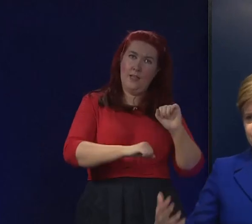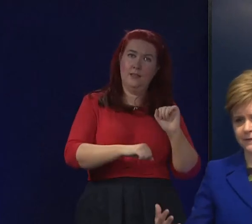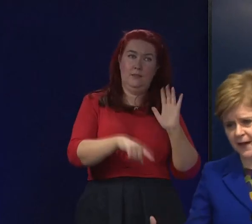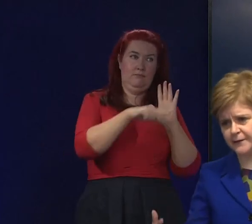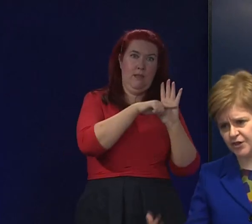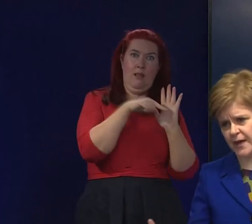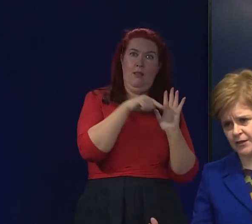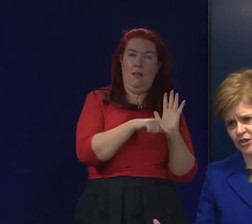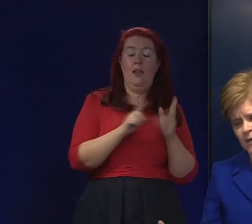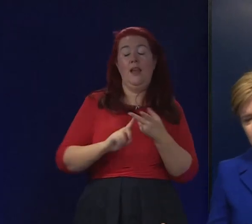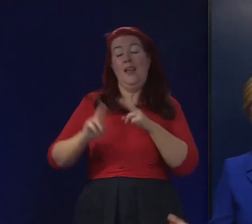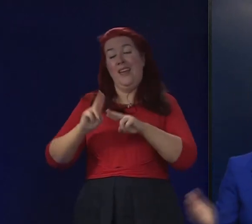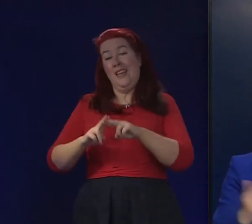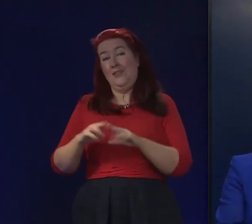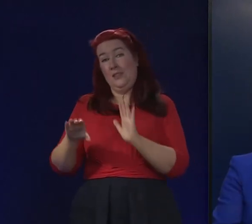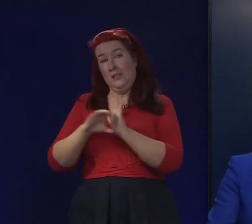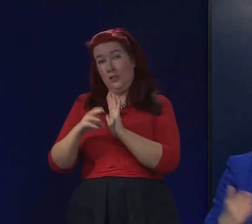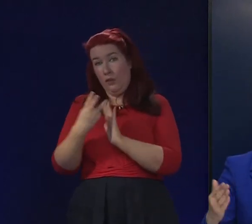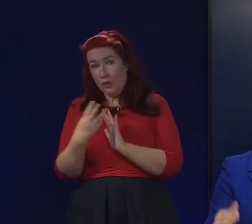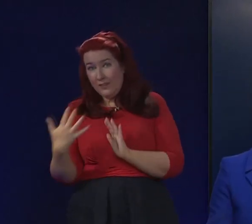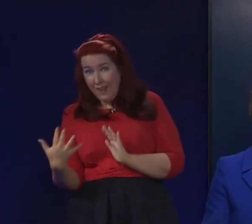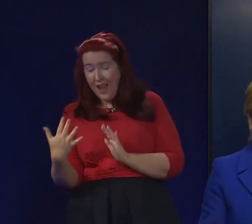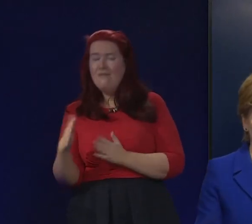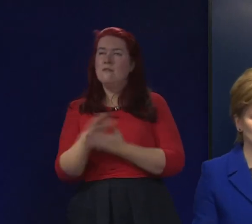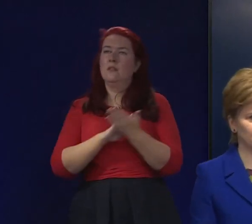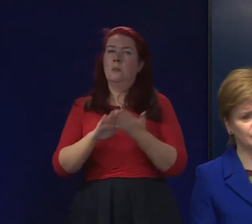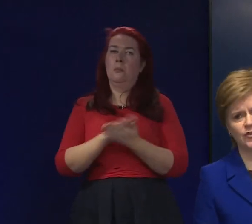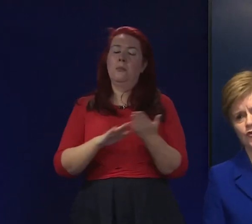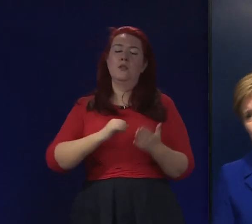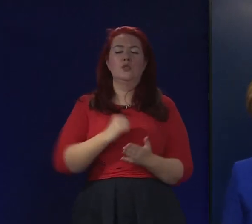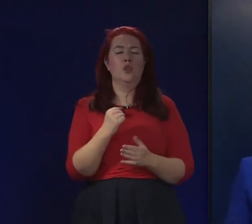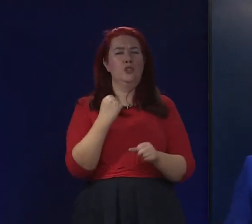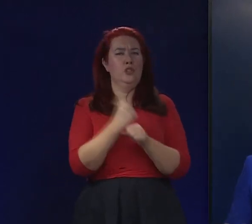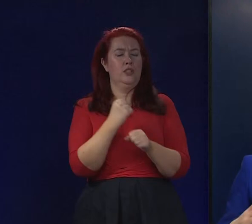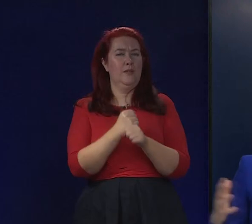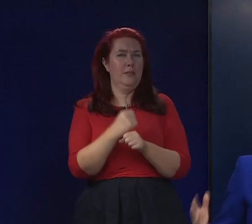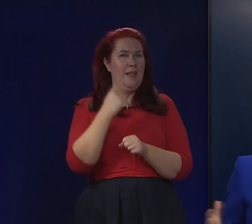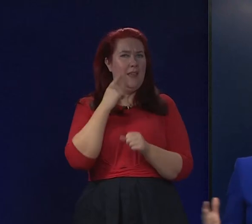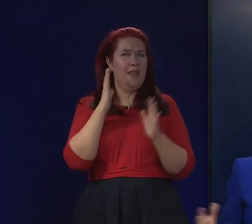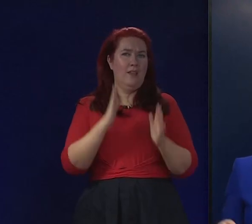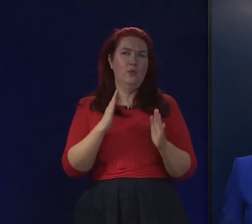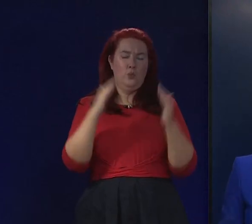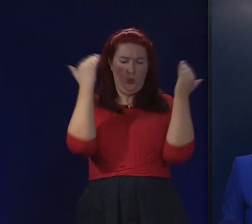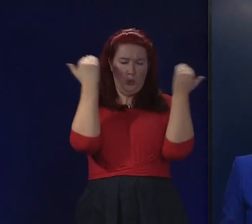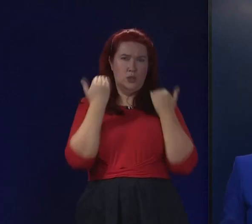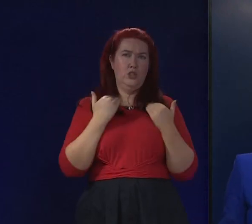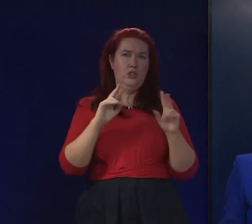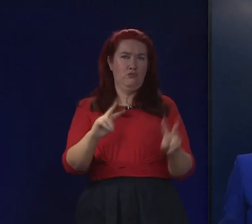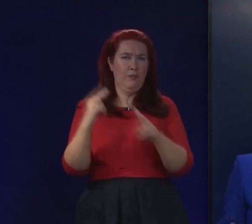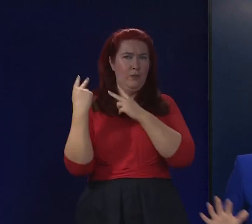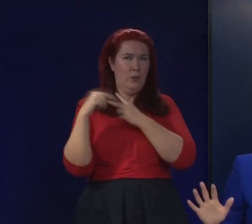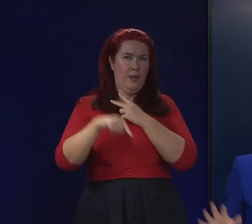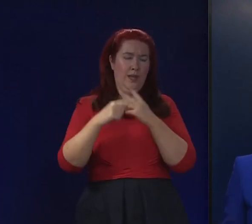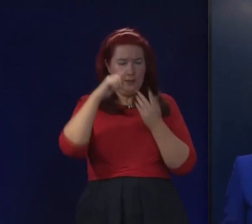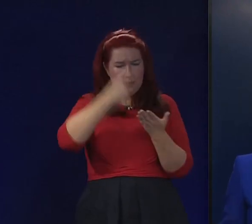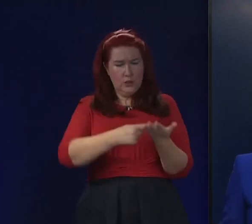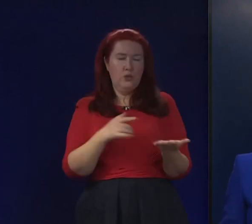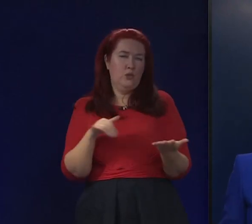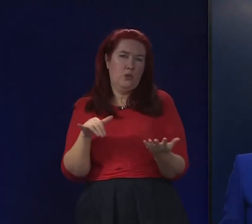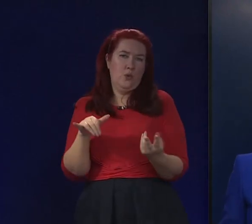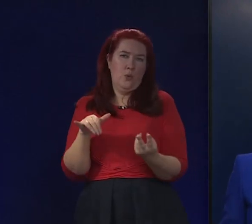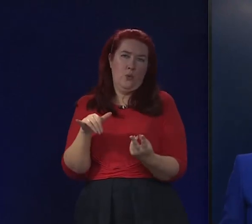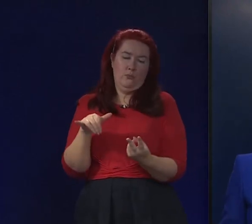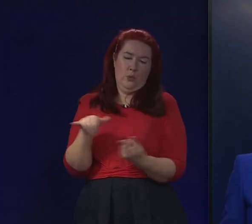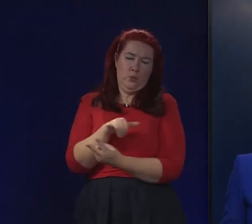it's a Section 35 challenge, that would require, I think, the Scottish Government to judicially review that decision. But these are